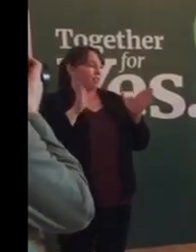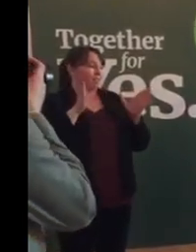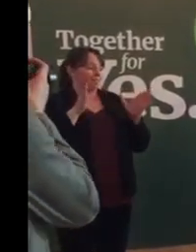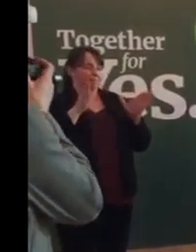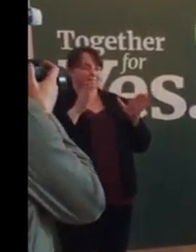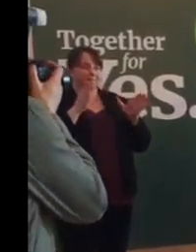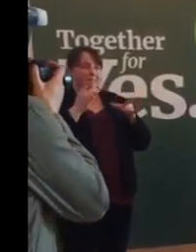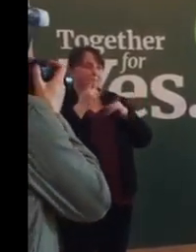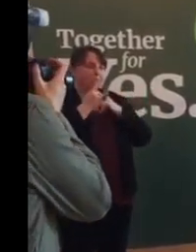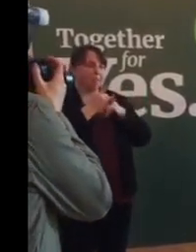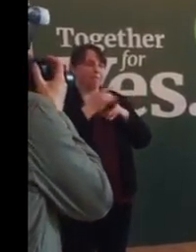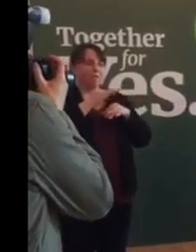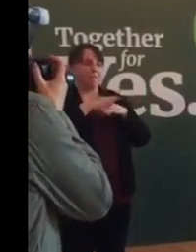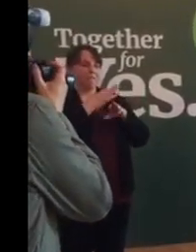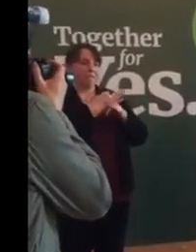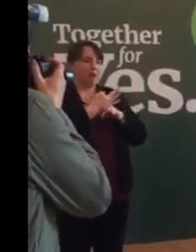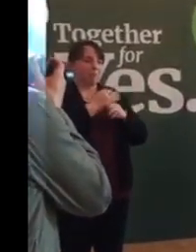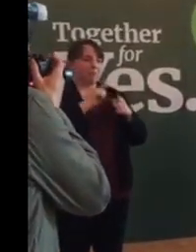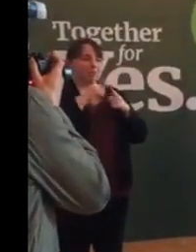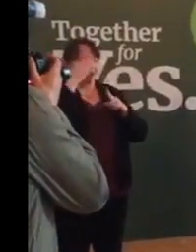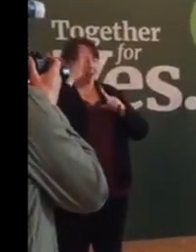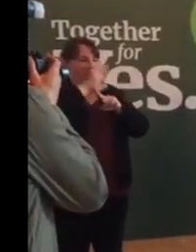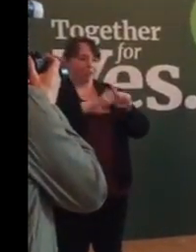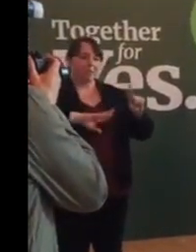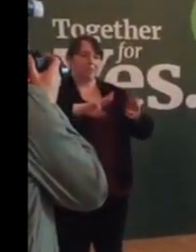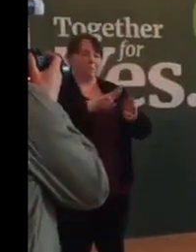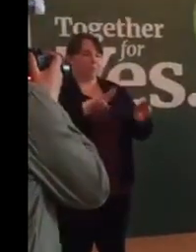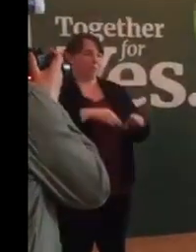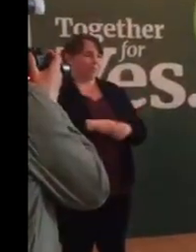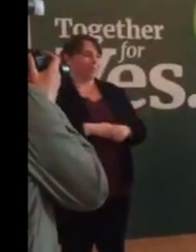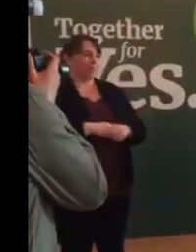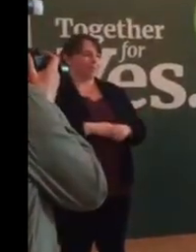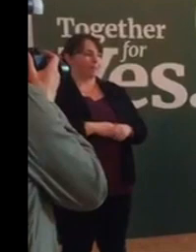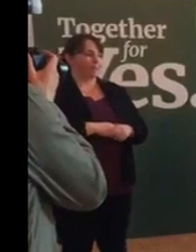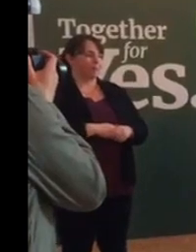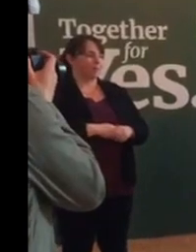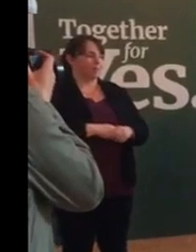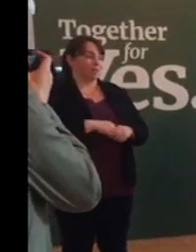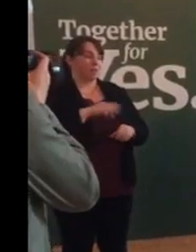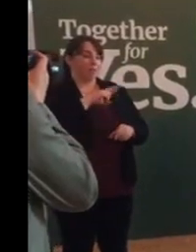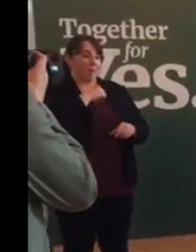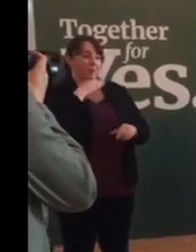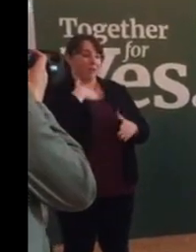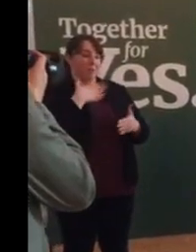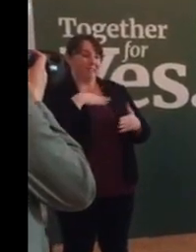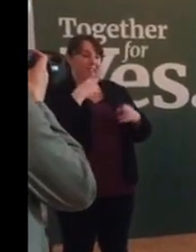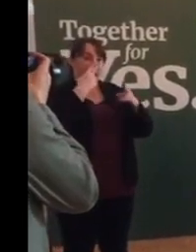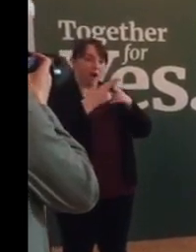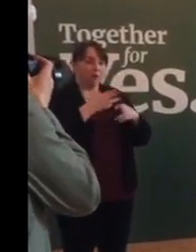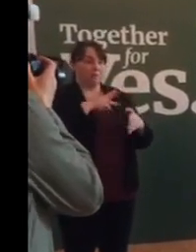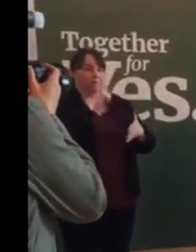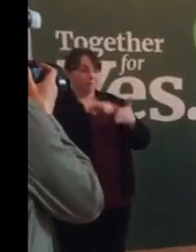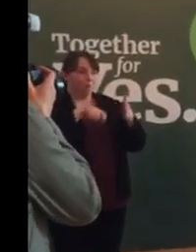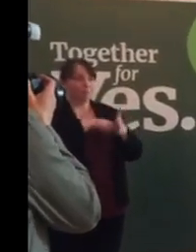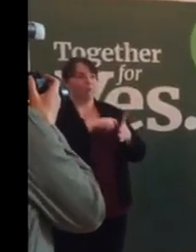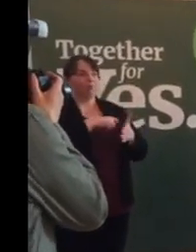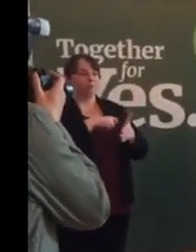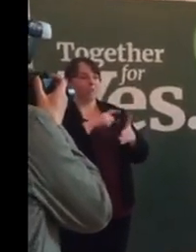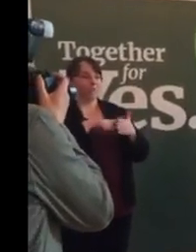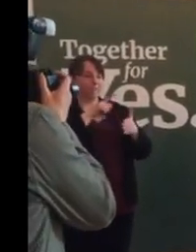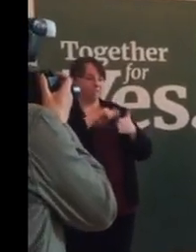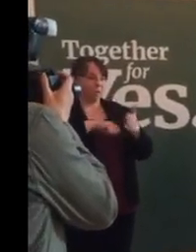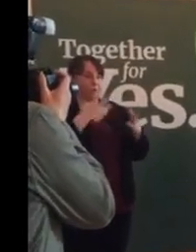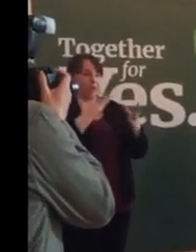families and the population. So, really, it's just get out there and vote. And vote